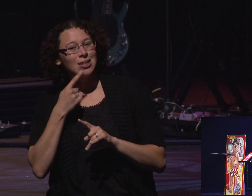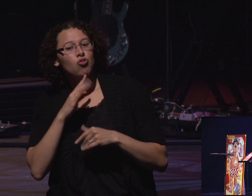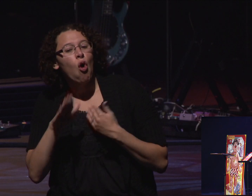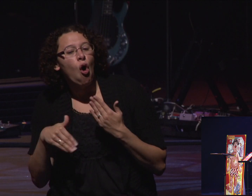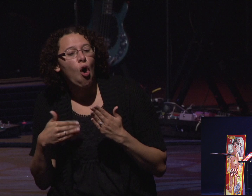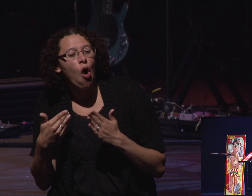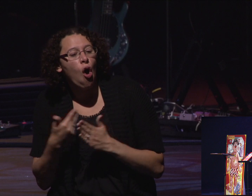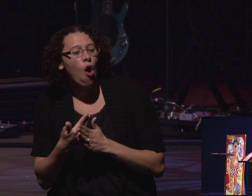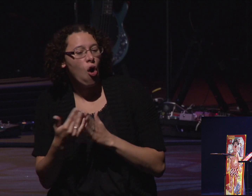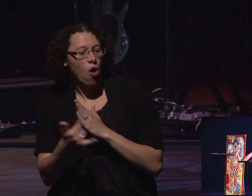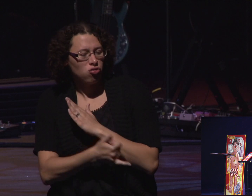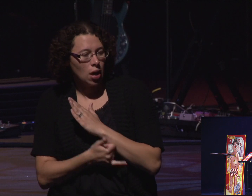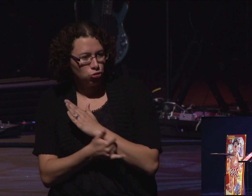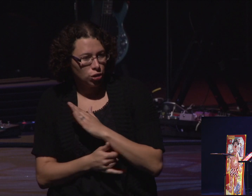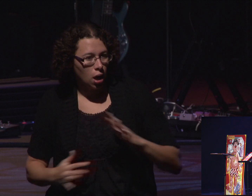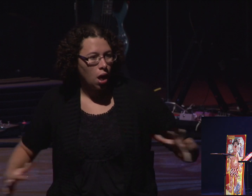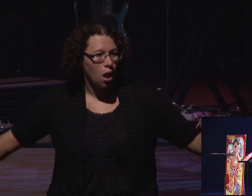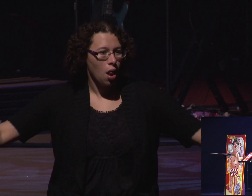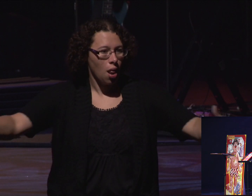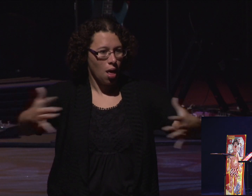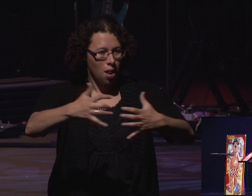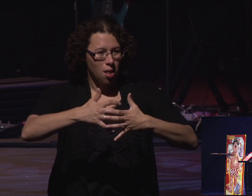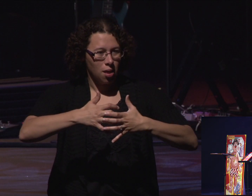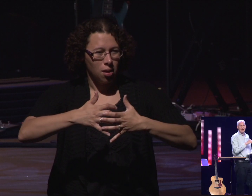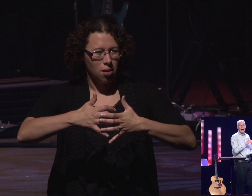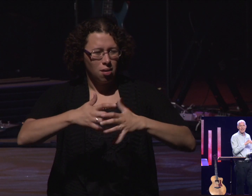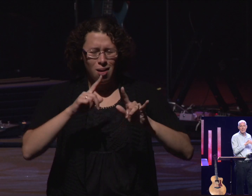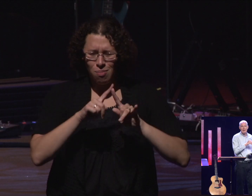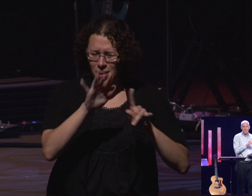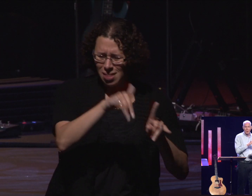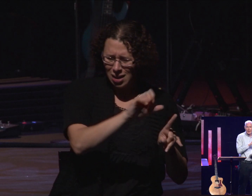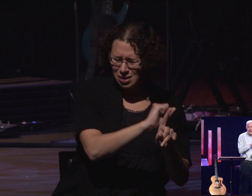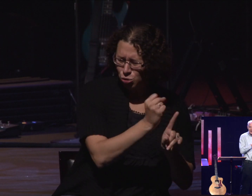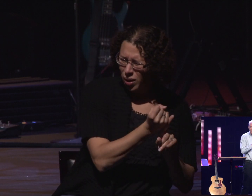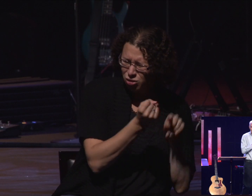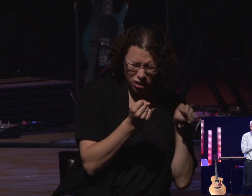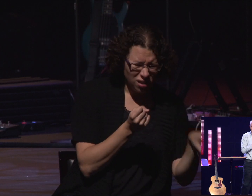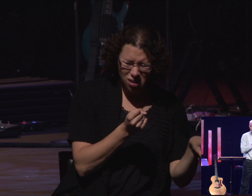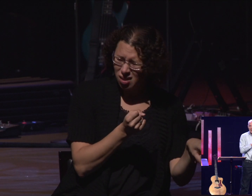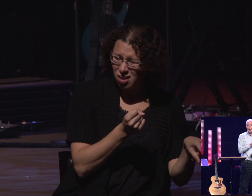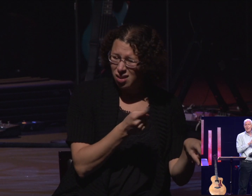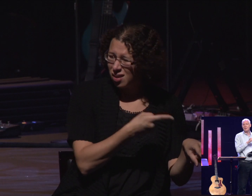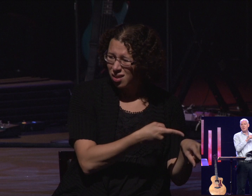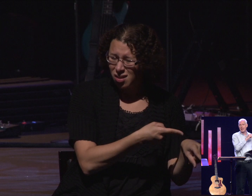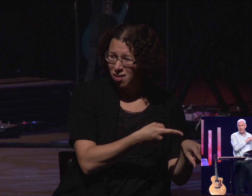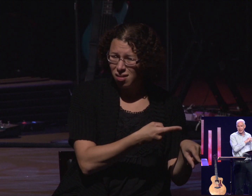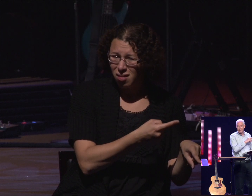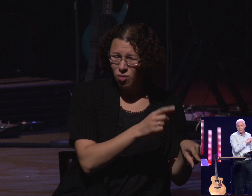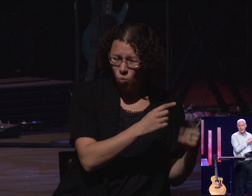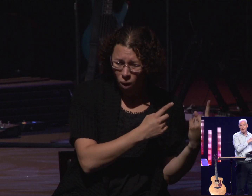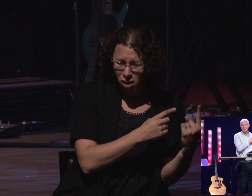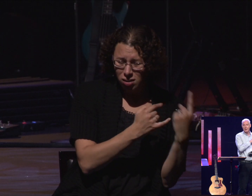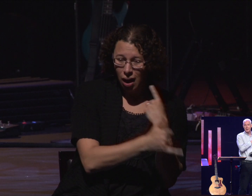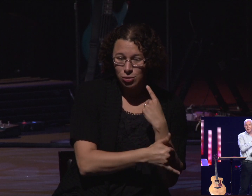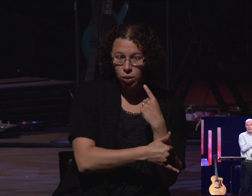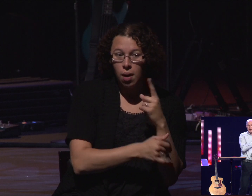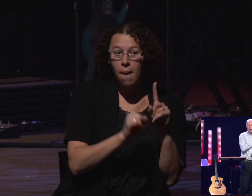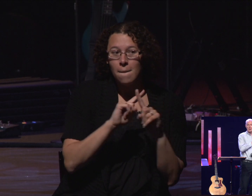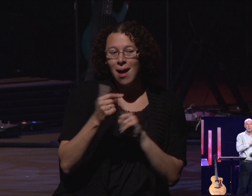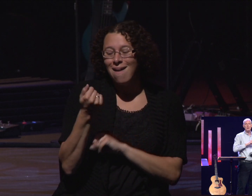immediate fulfillment was just from Babylon back to the land. Well, in 1948, we see the beginning of this secondary fulfillment.